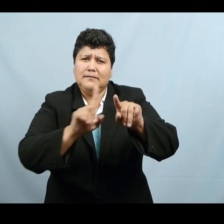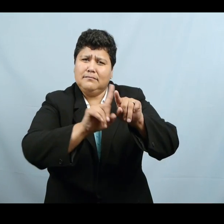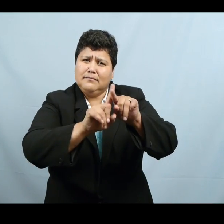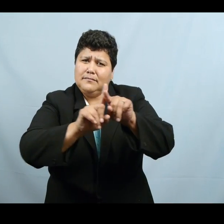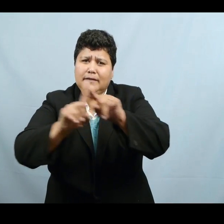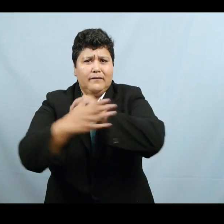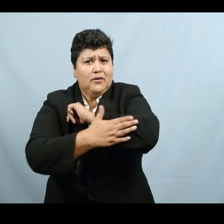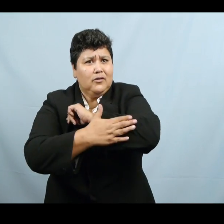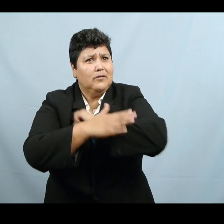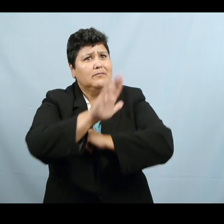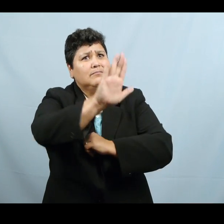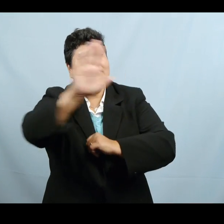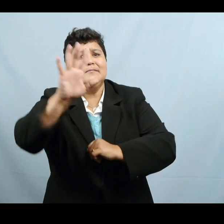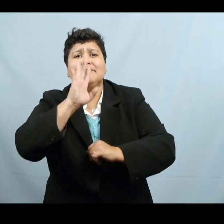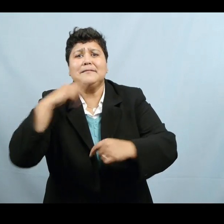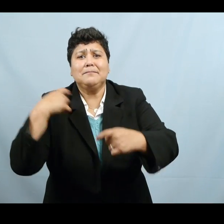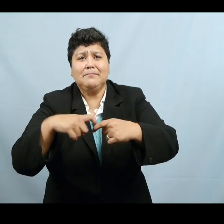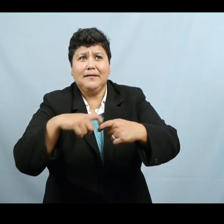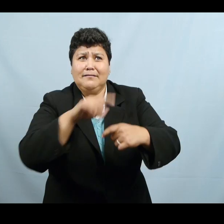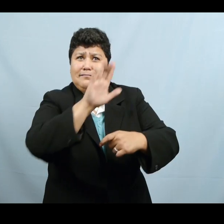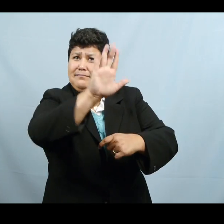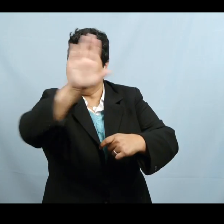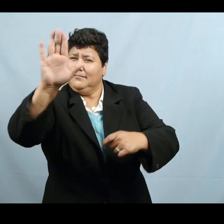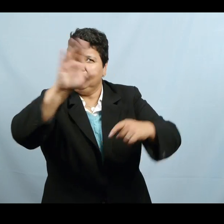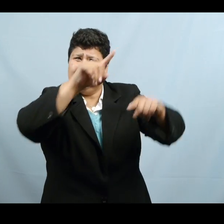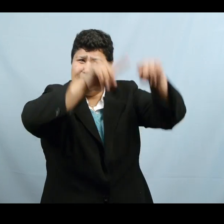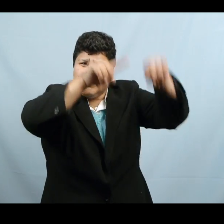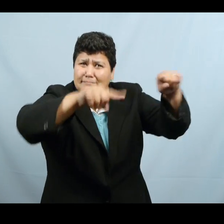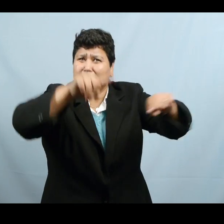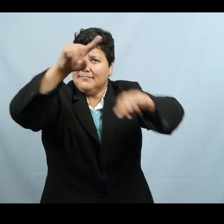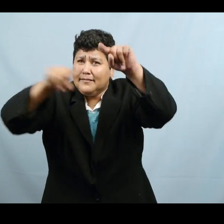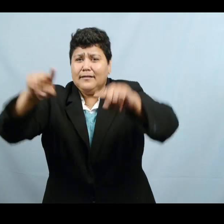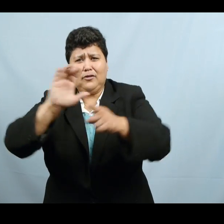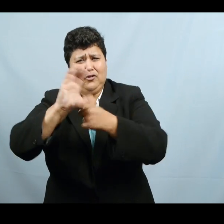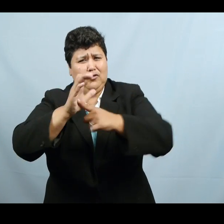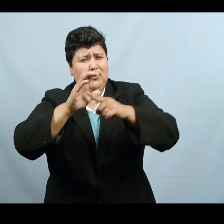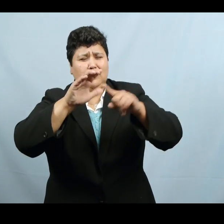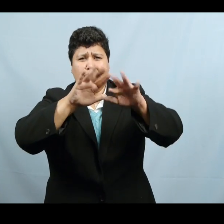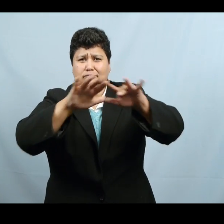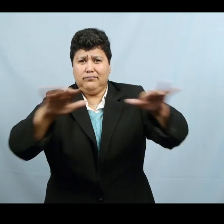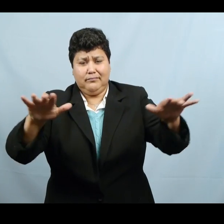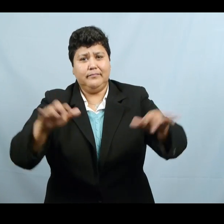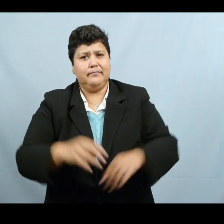nuances. It is no wonder that they are said to go around the world in a day.